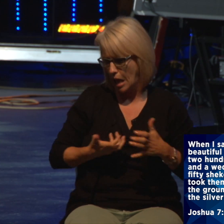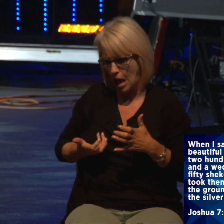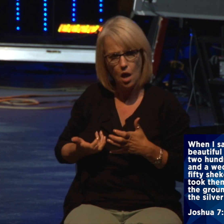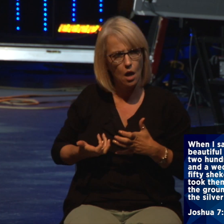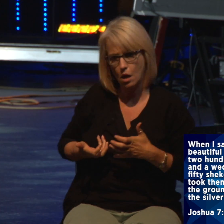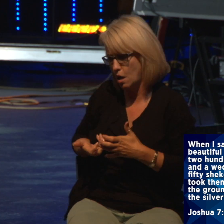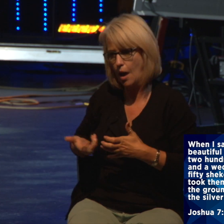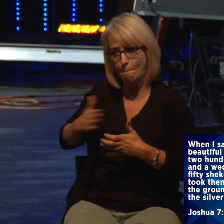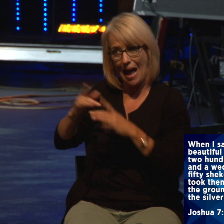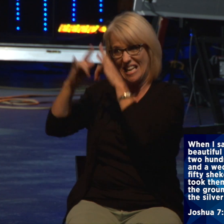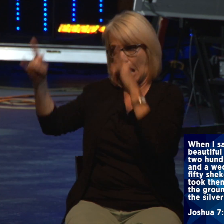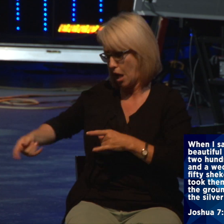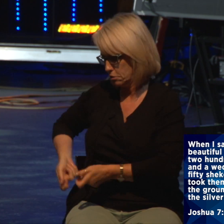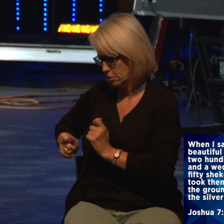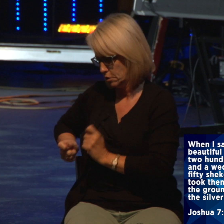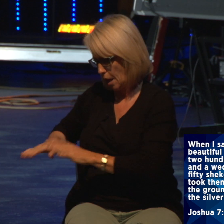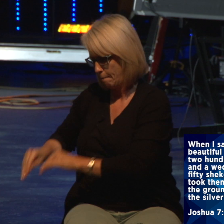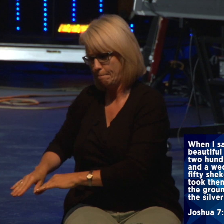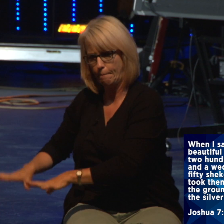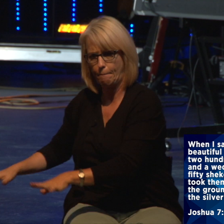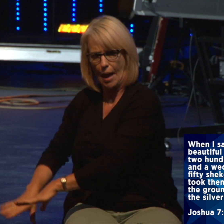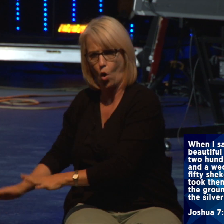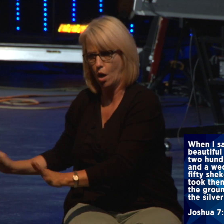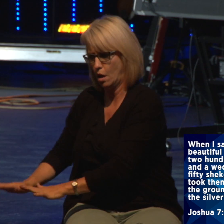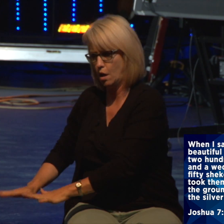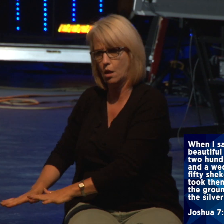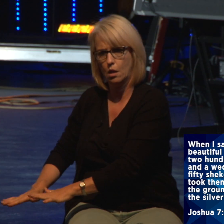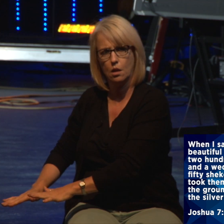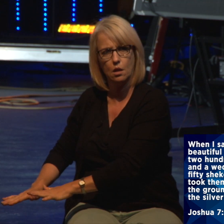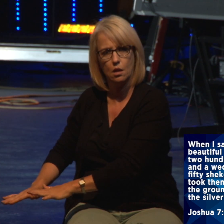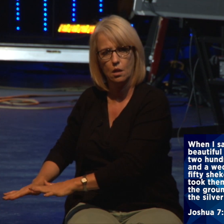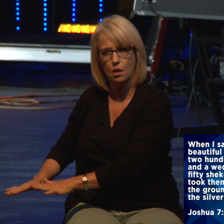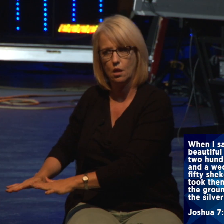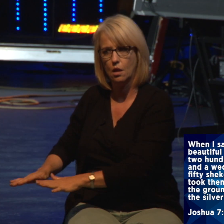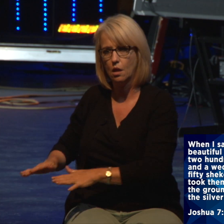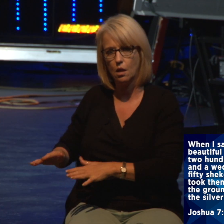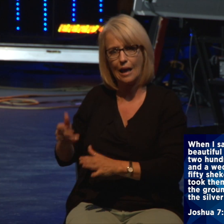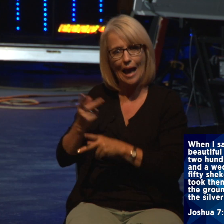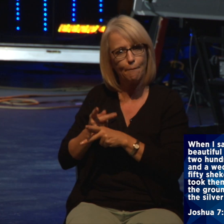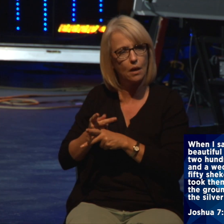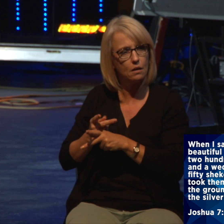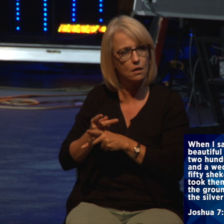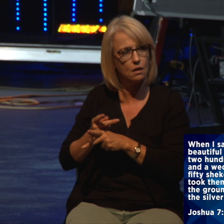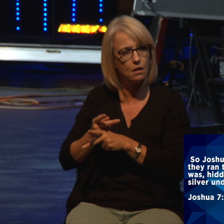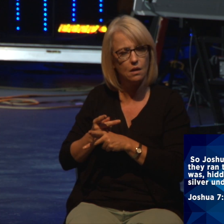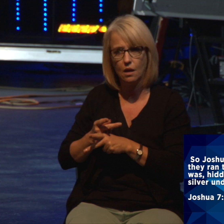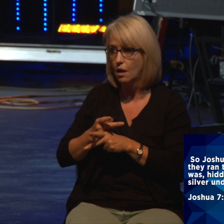the ground inside my tent with the silver underneath. So Joshua sent messengers, and they ran to the